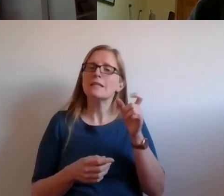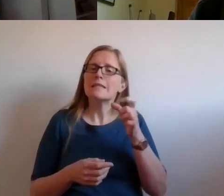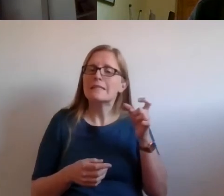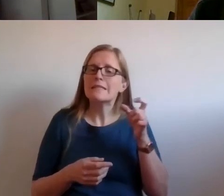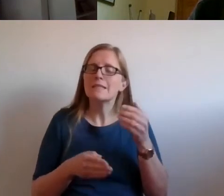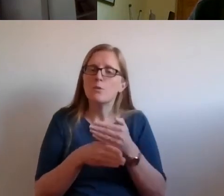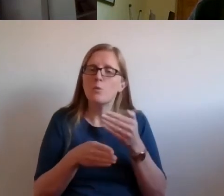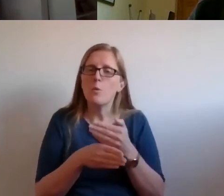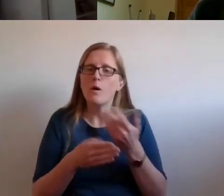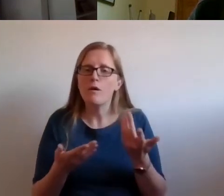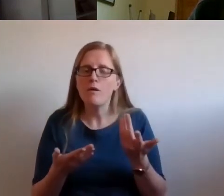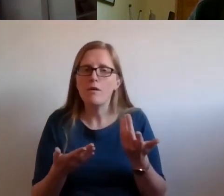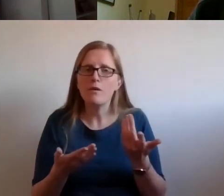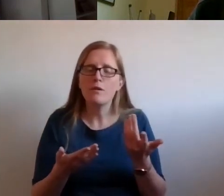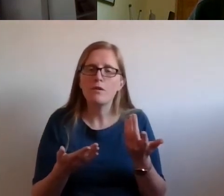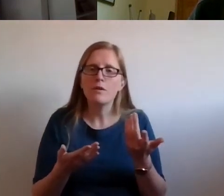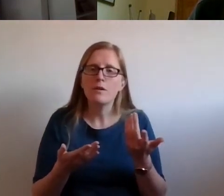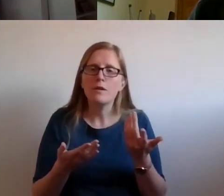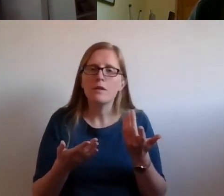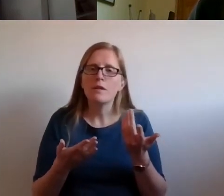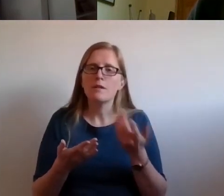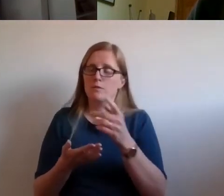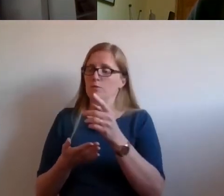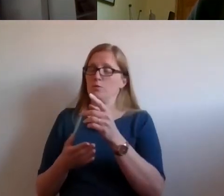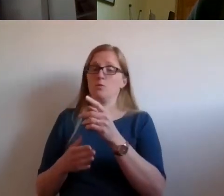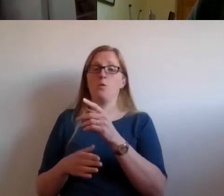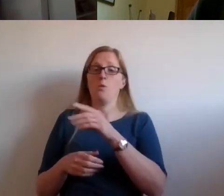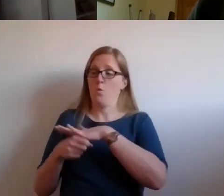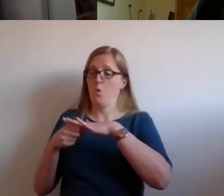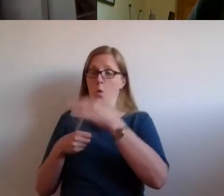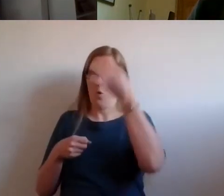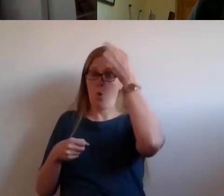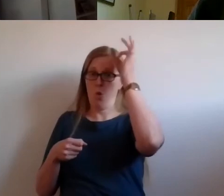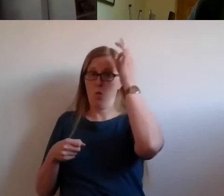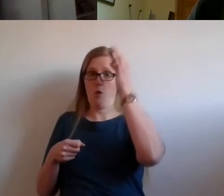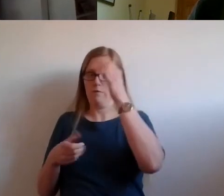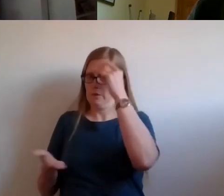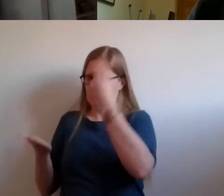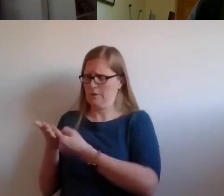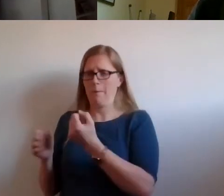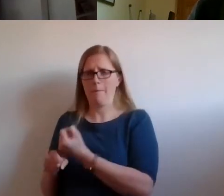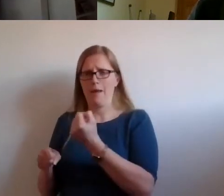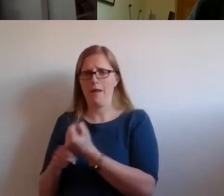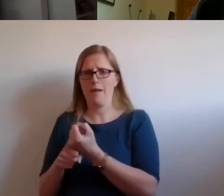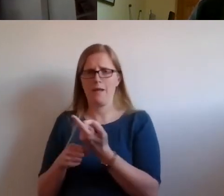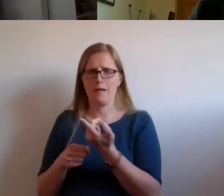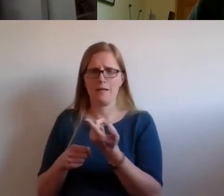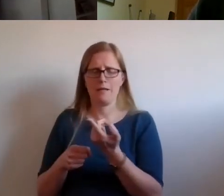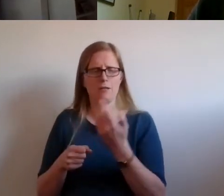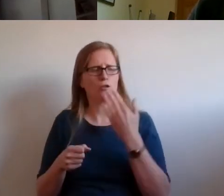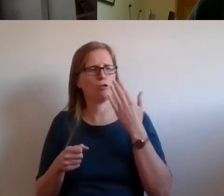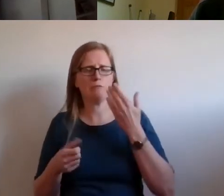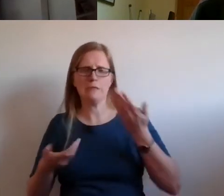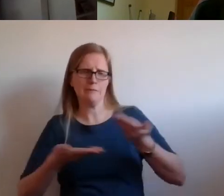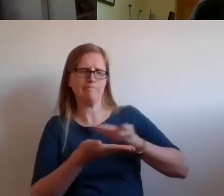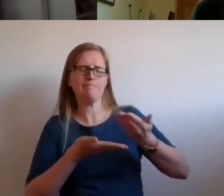where the idea comes primarily from the local authority. We're discussing this idea with Swansea recently, where it's very much a